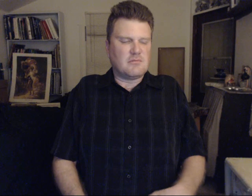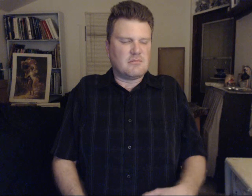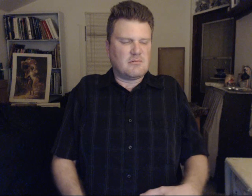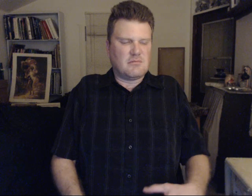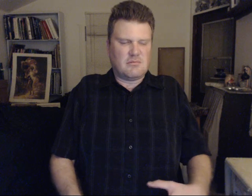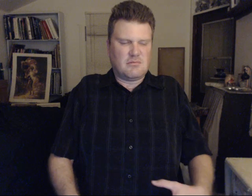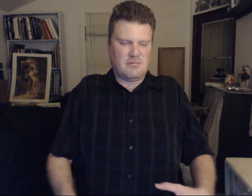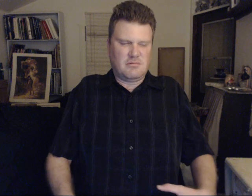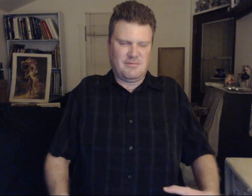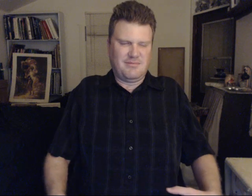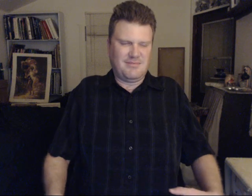Oh...